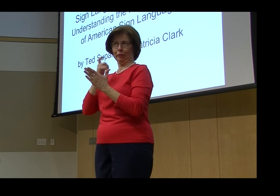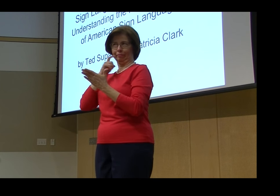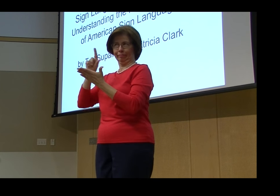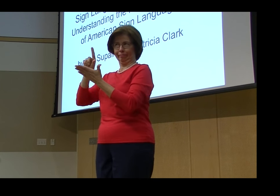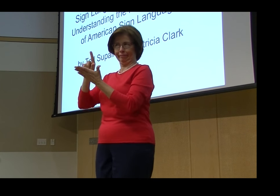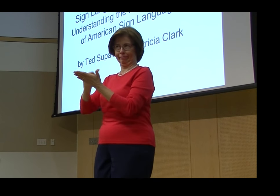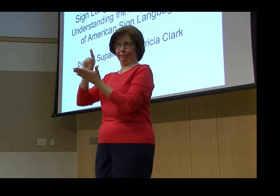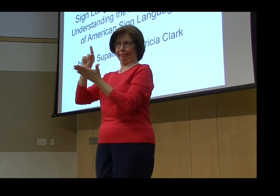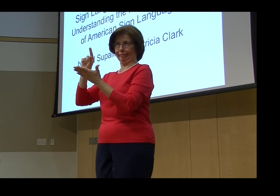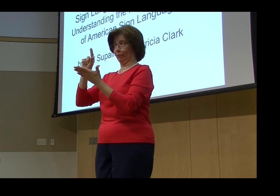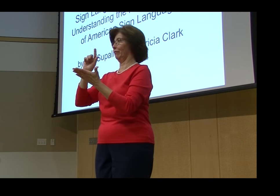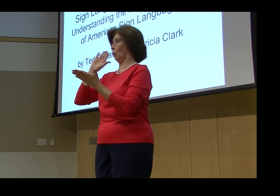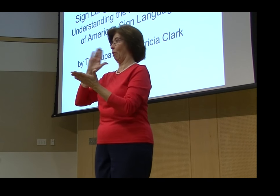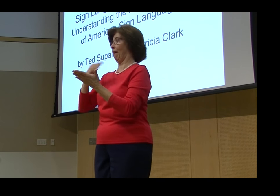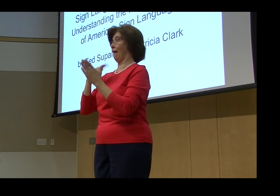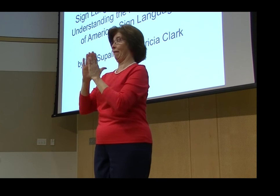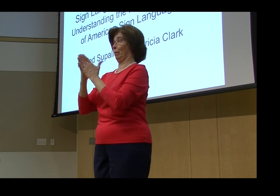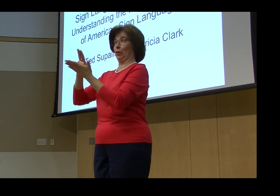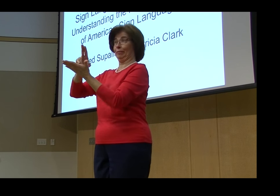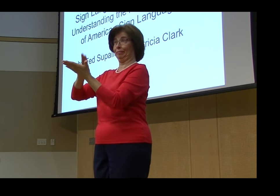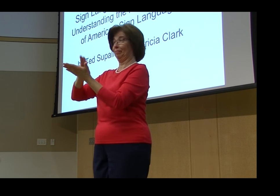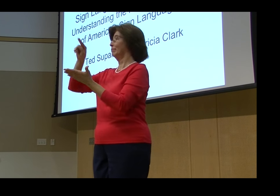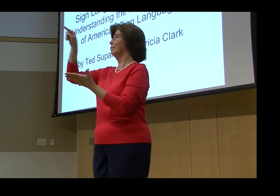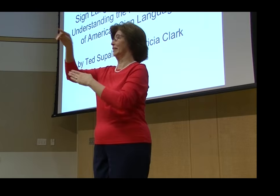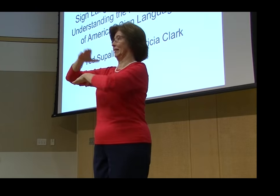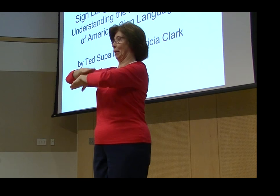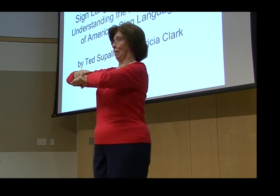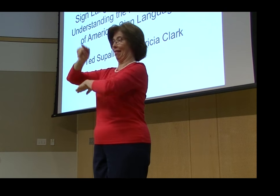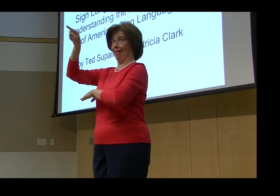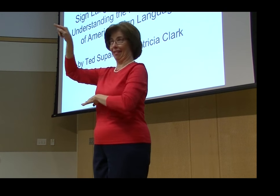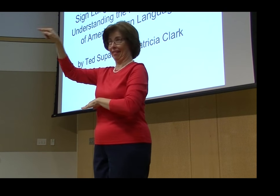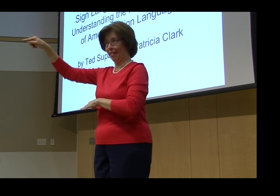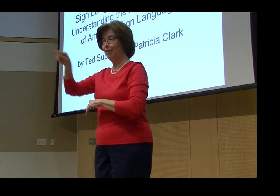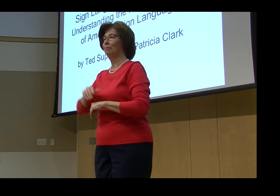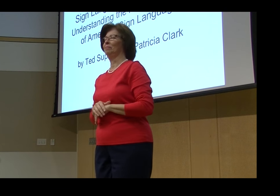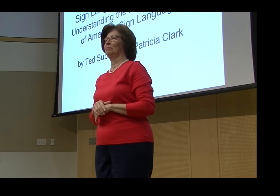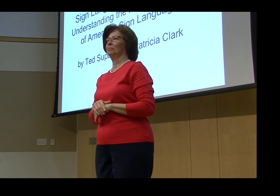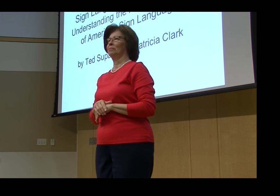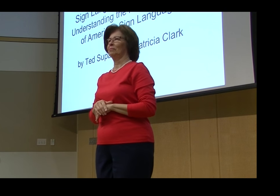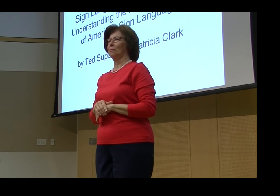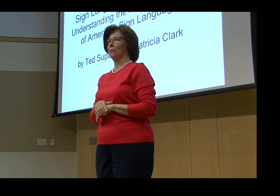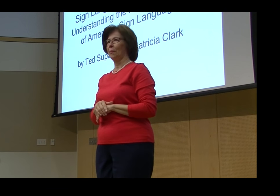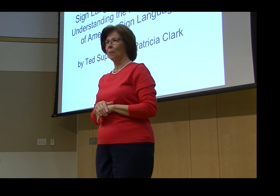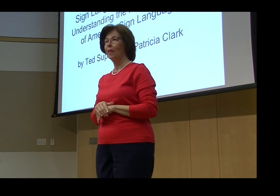the two co-authors of a newly published book. And we will have a book signing at the table in the rear